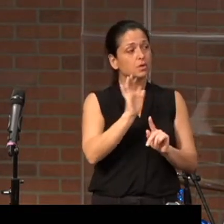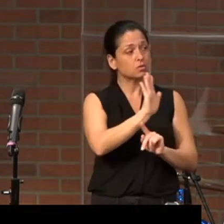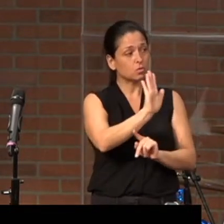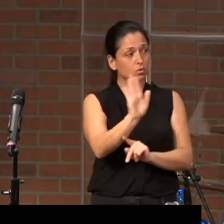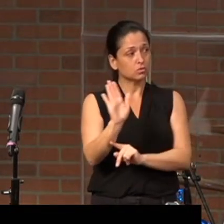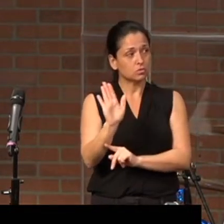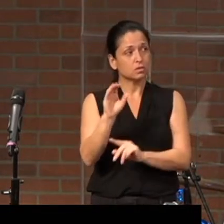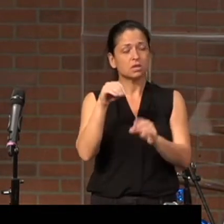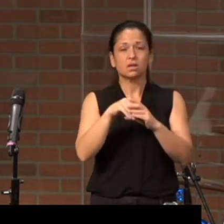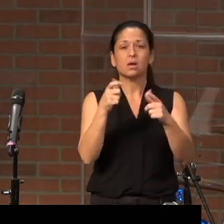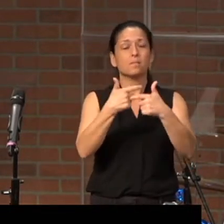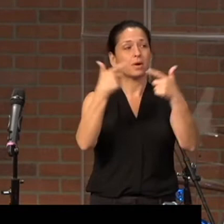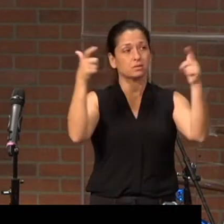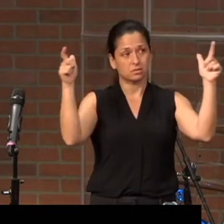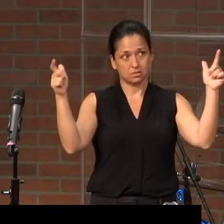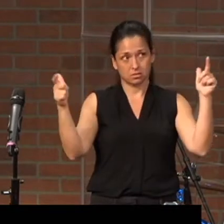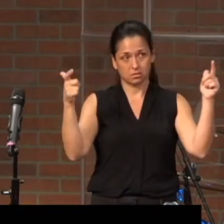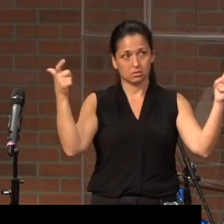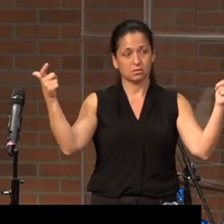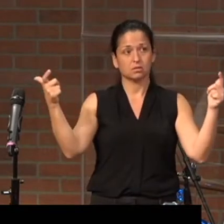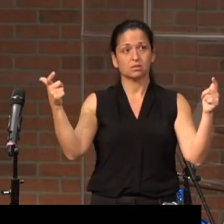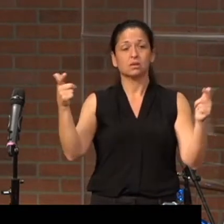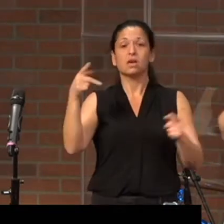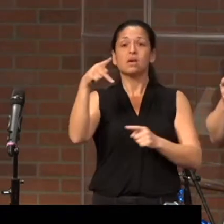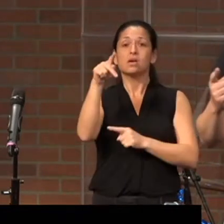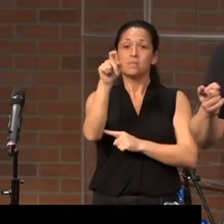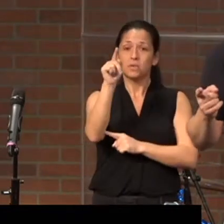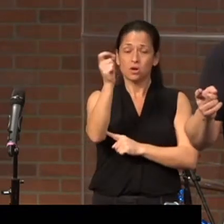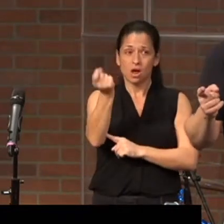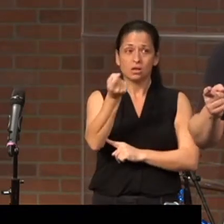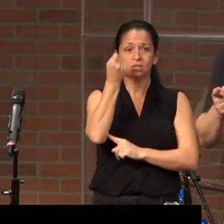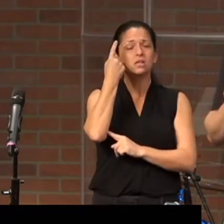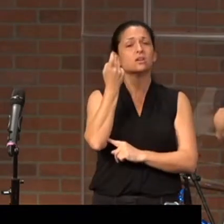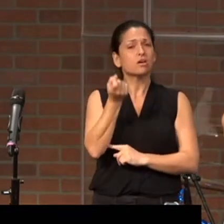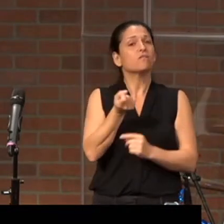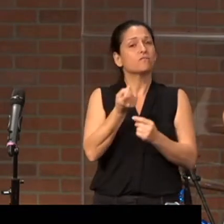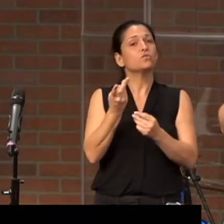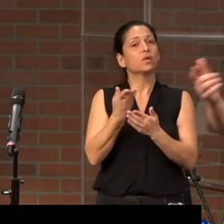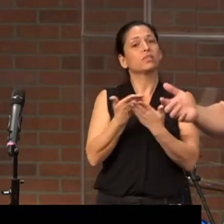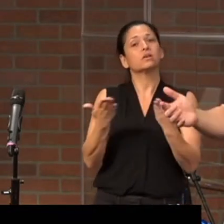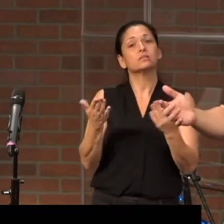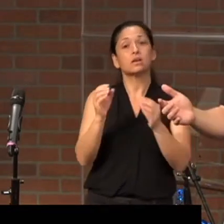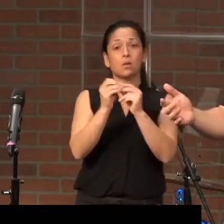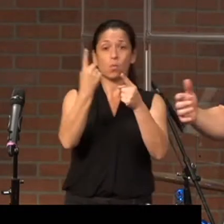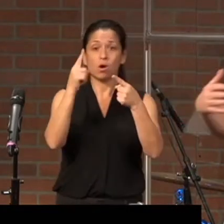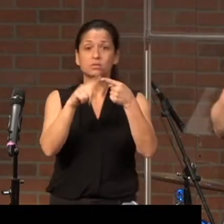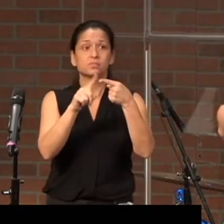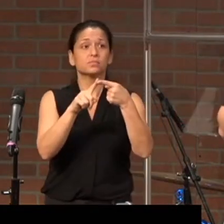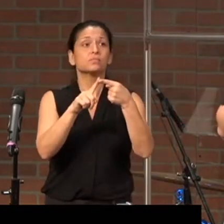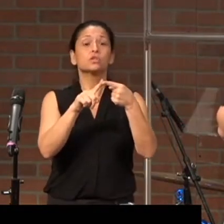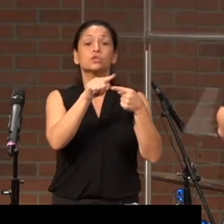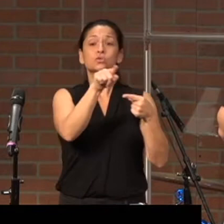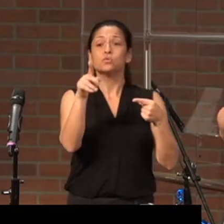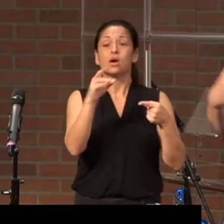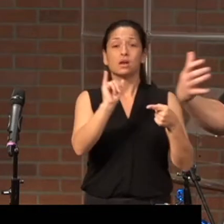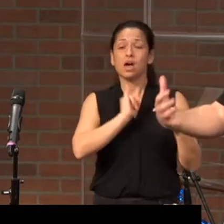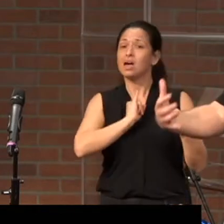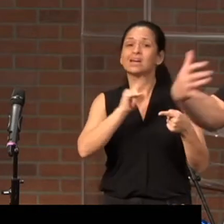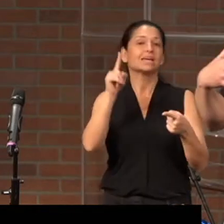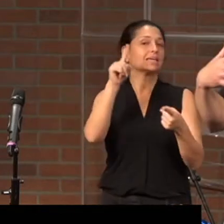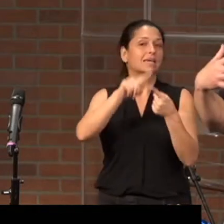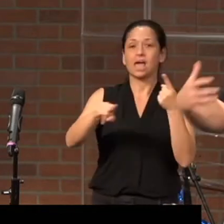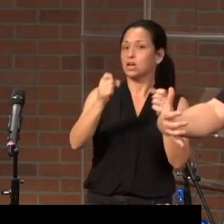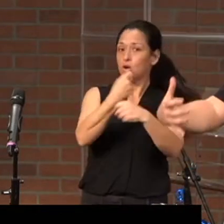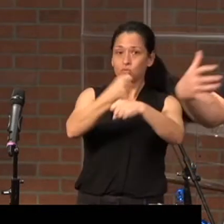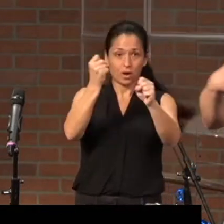yours in abundance. Peter understands a couple of things. Number one, you and I can't